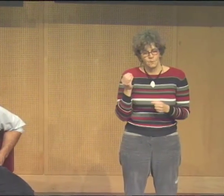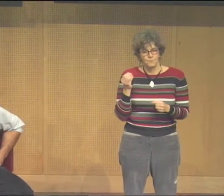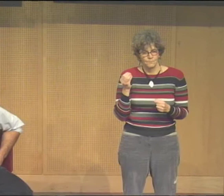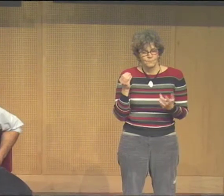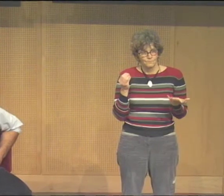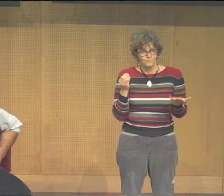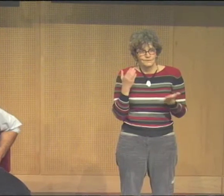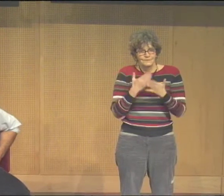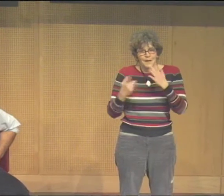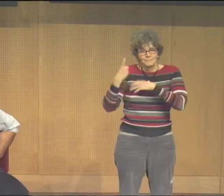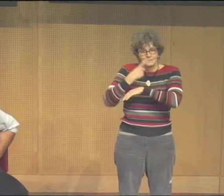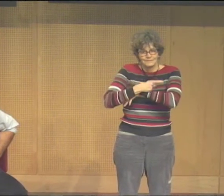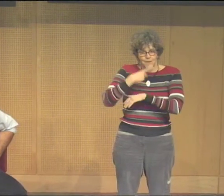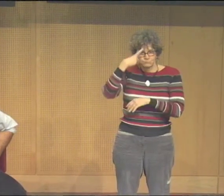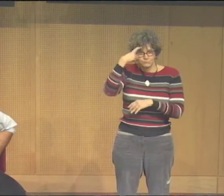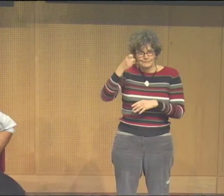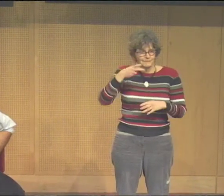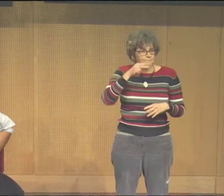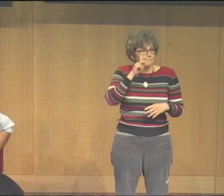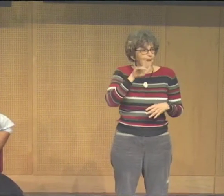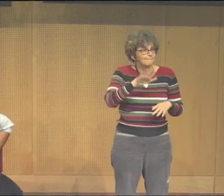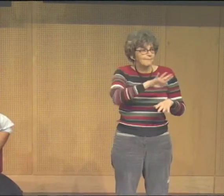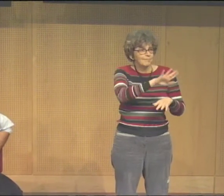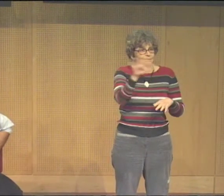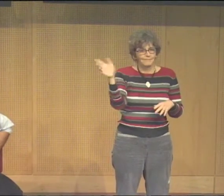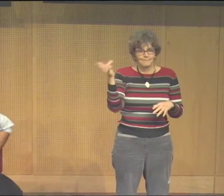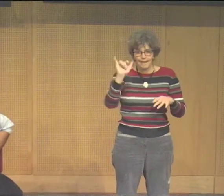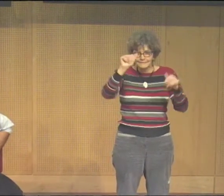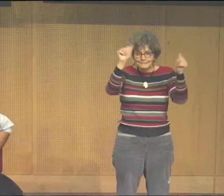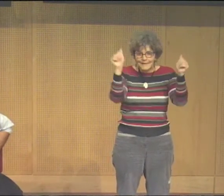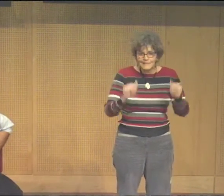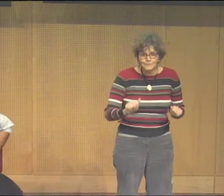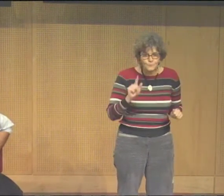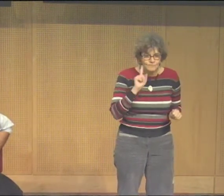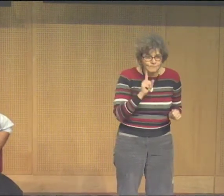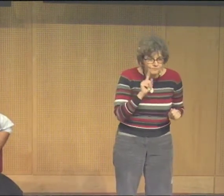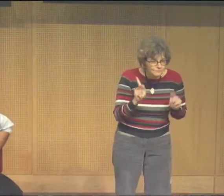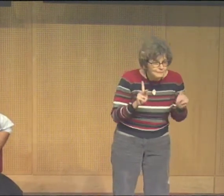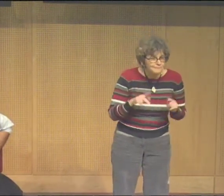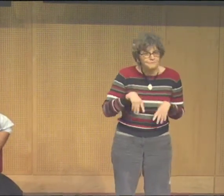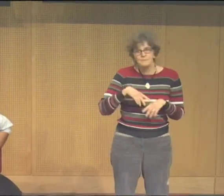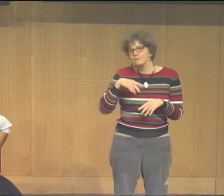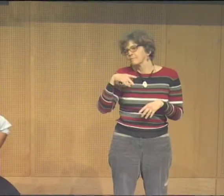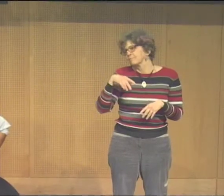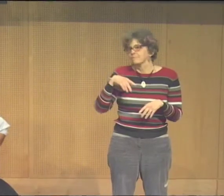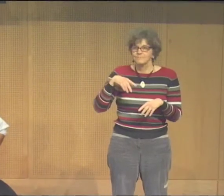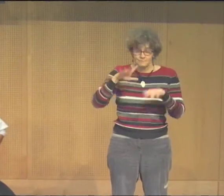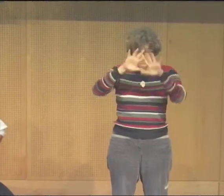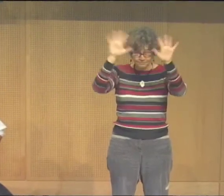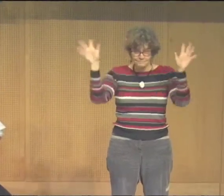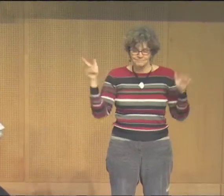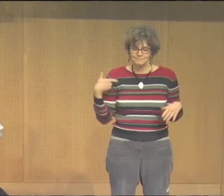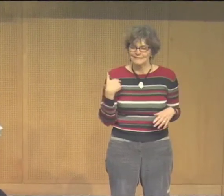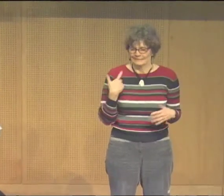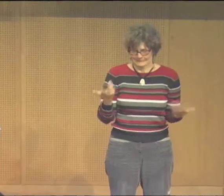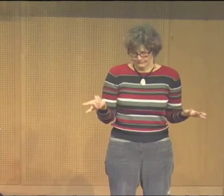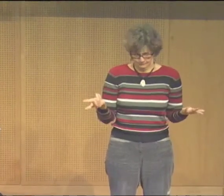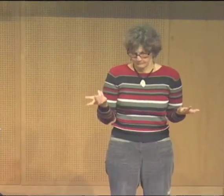we would continue our traditions through deaf culture so that there would be statues of deaf people out in the public